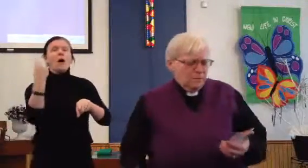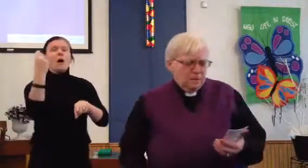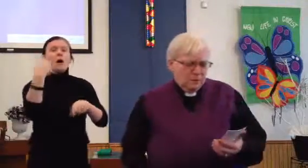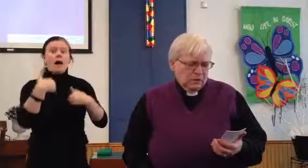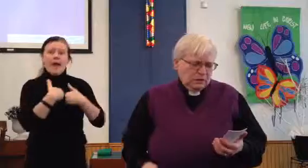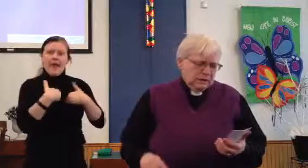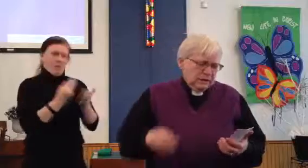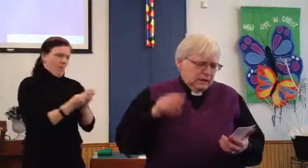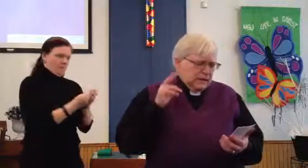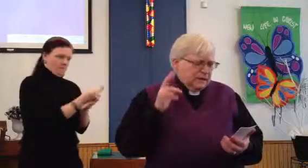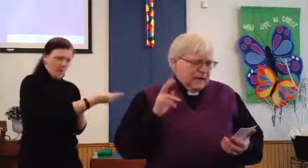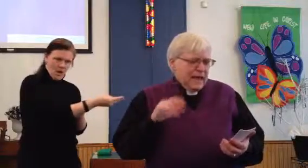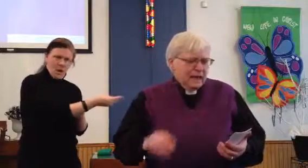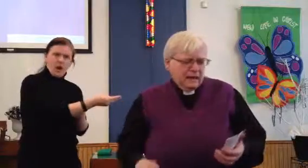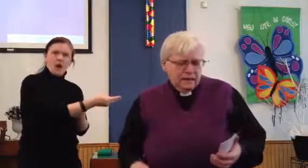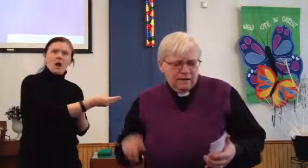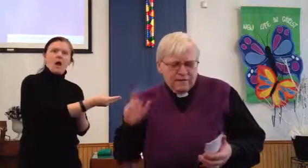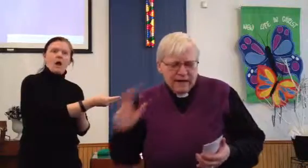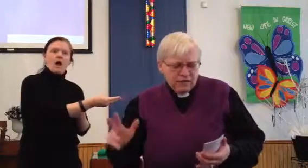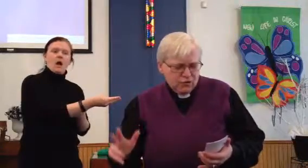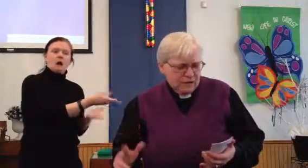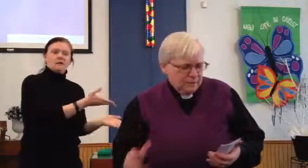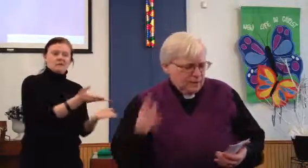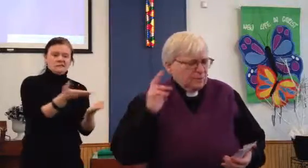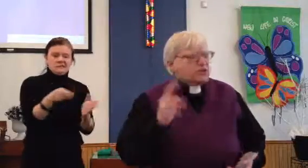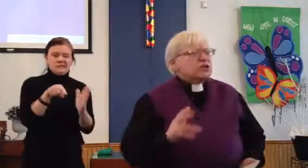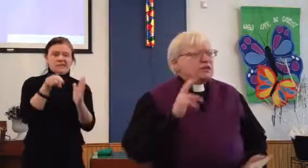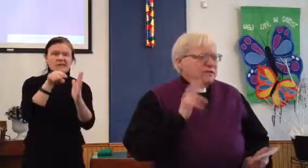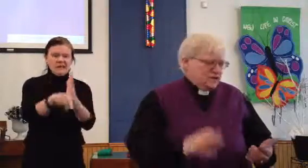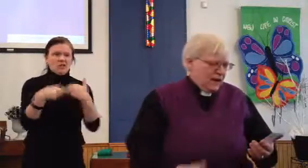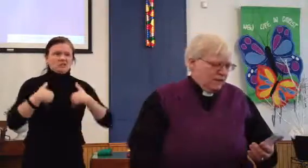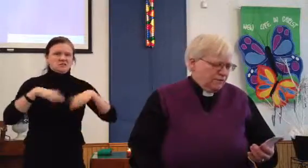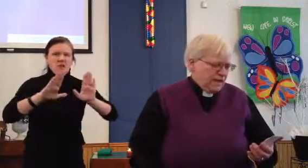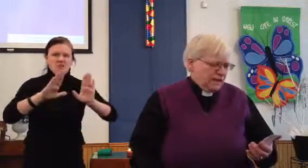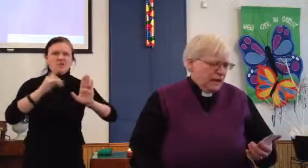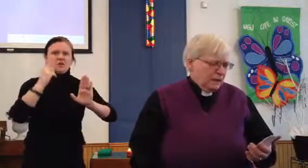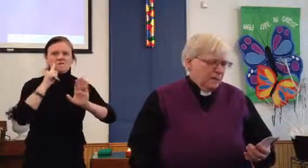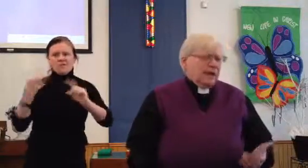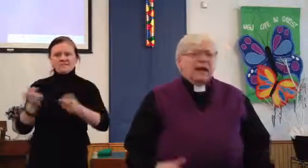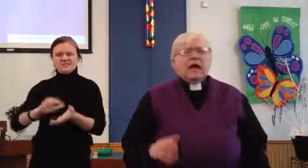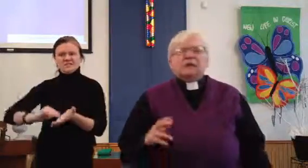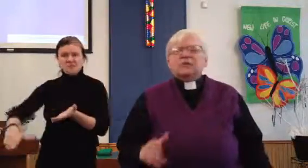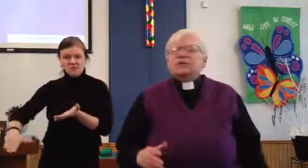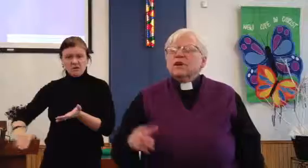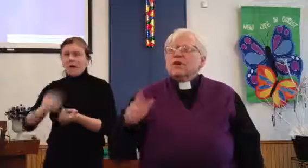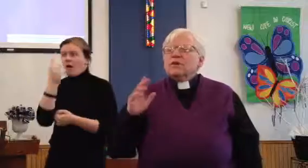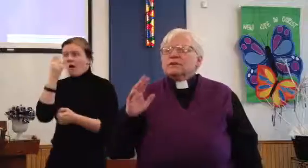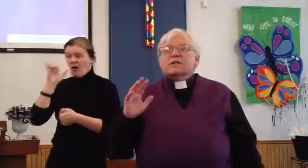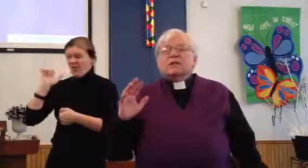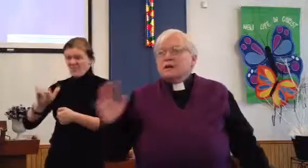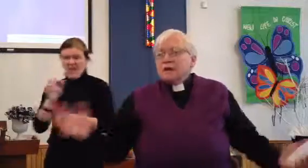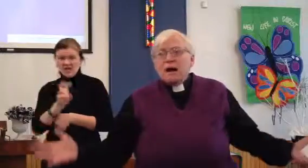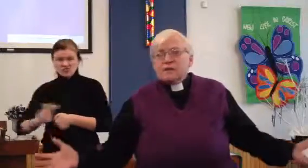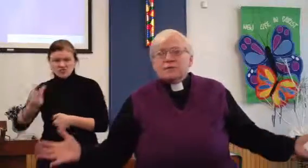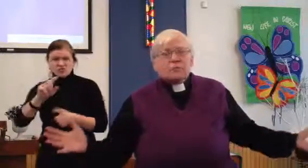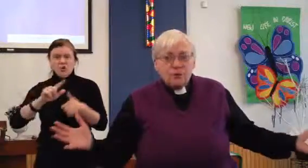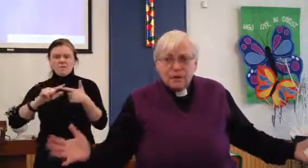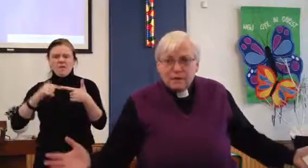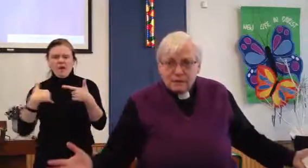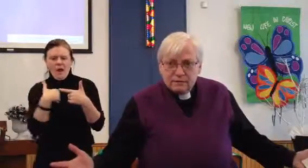people in the Galilee, that trip and the purchase of a sacrifice animal was cost prohibitive.